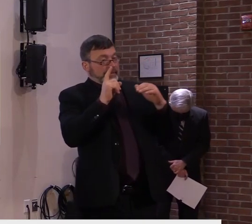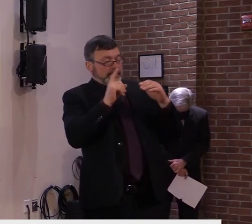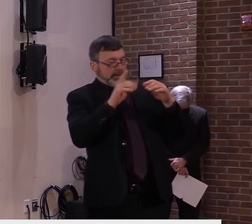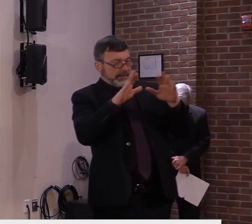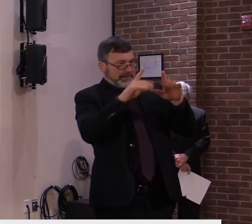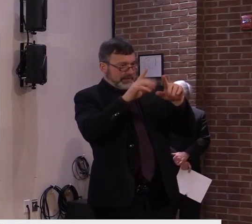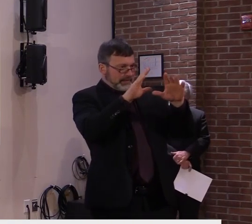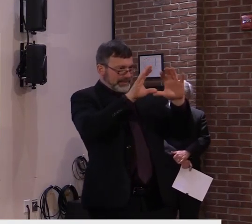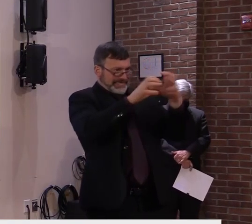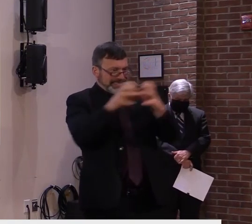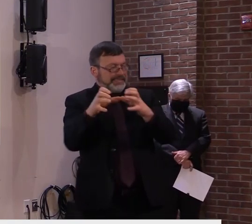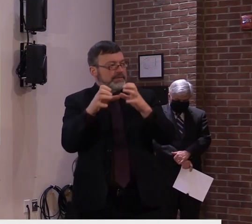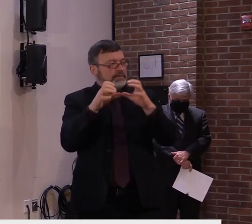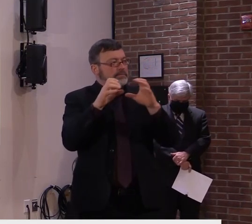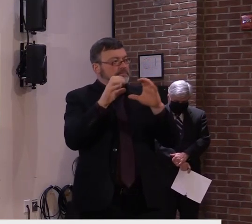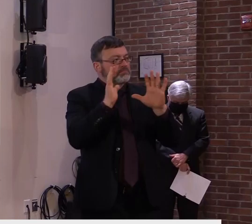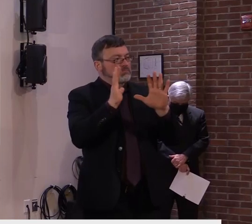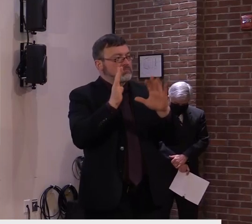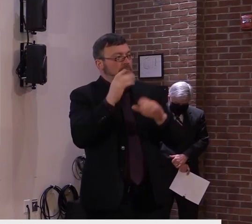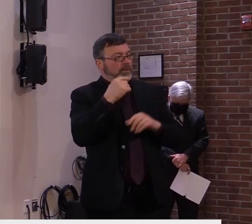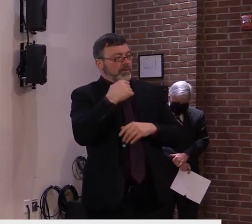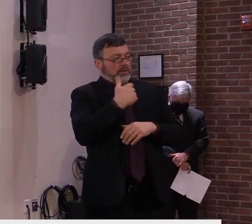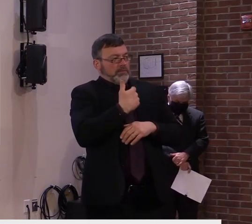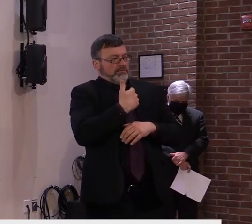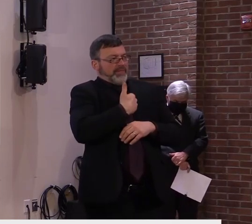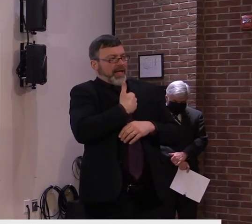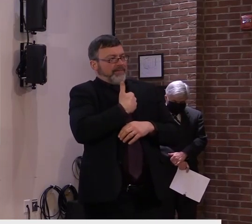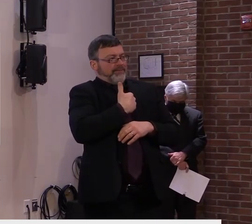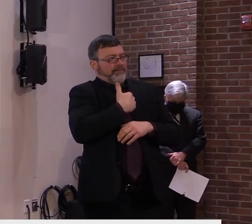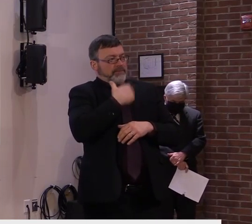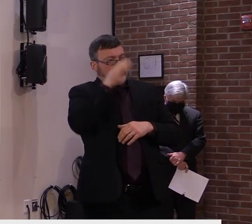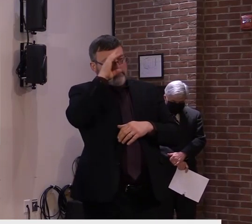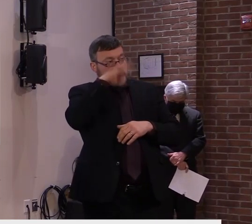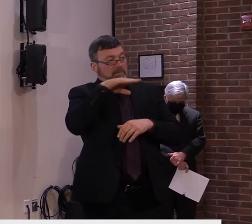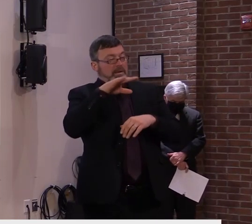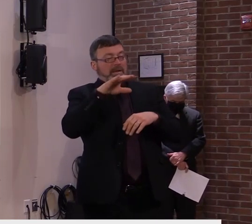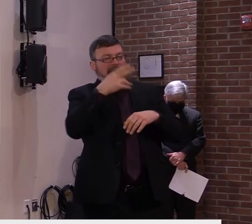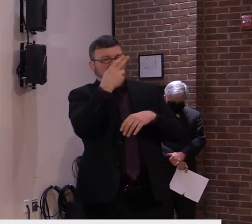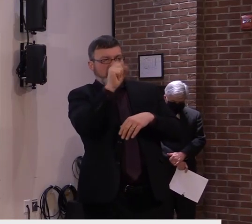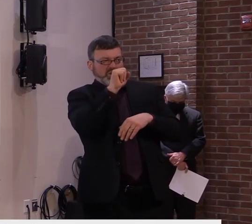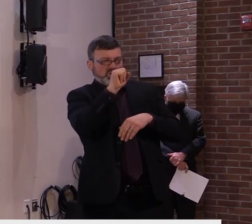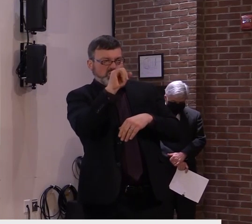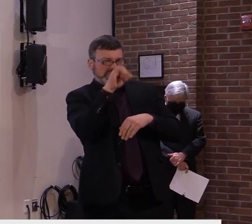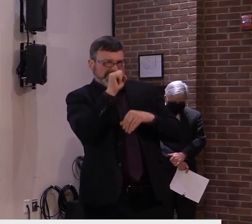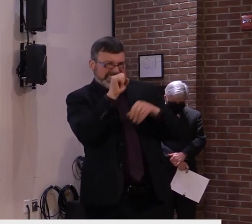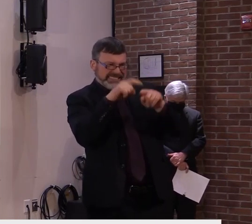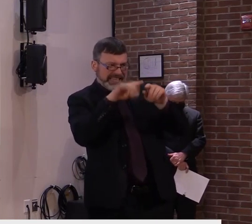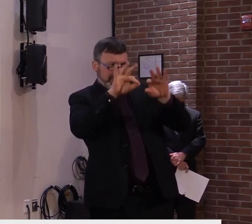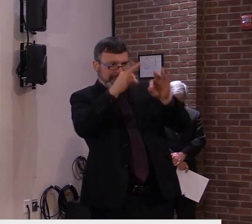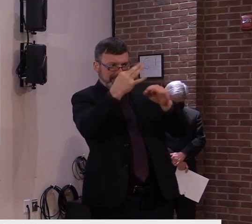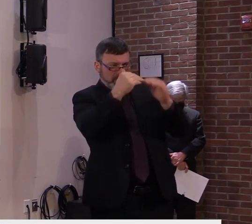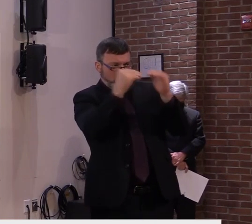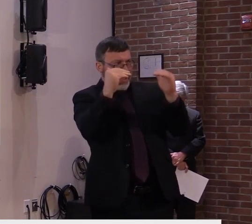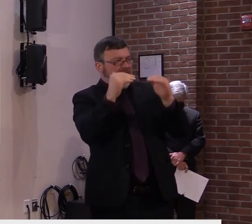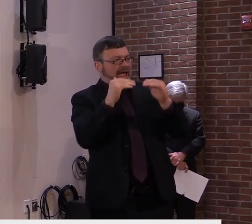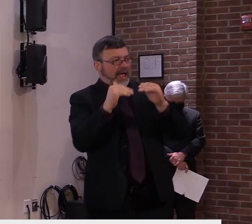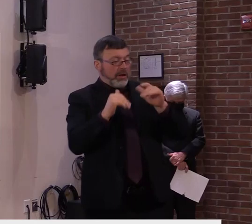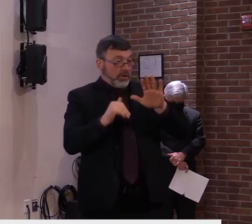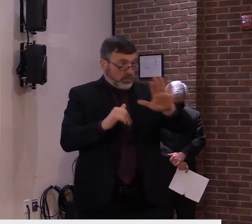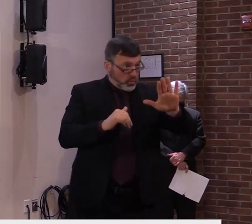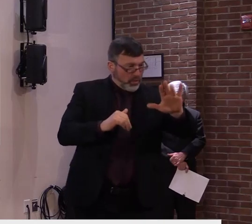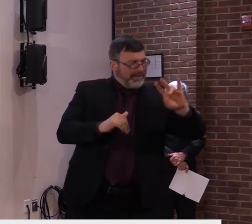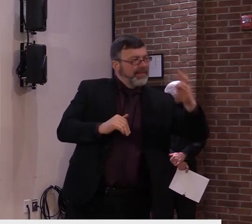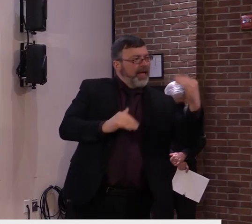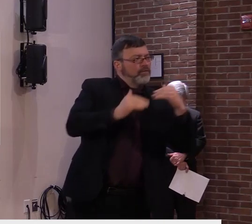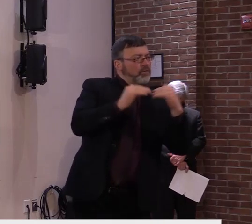familiar with the traditional 9-12 high school. We have several K-12 high schools. I was a principal of one. And then we have